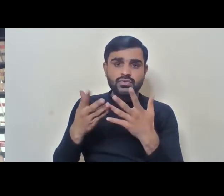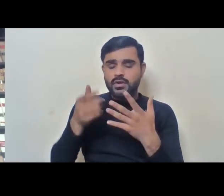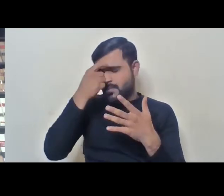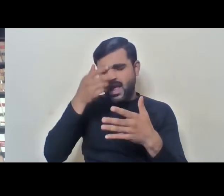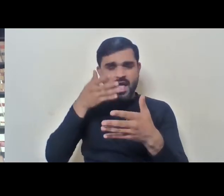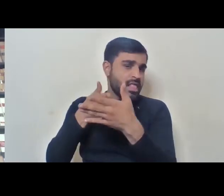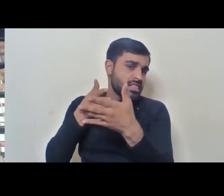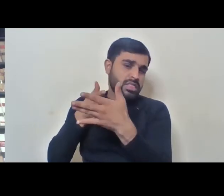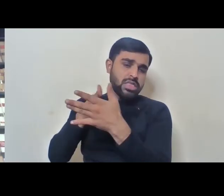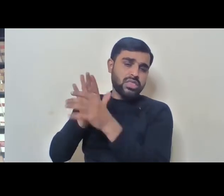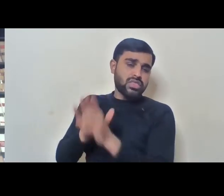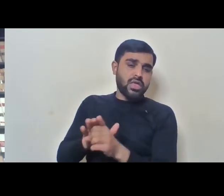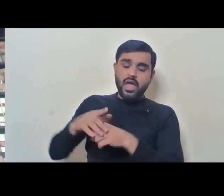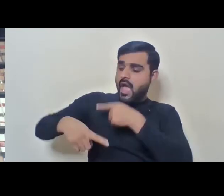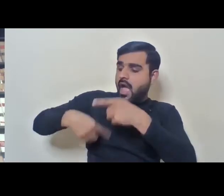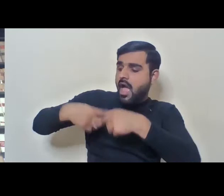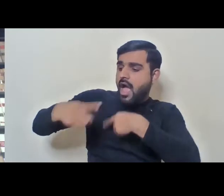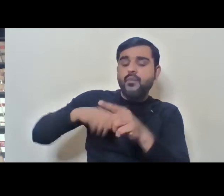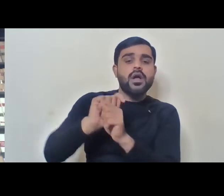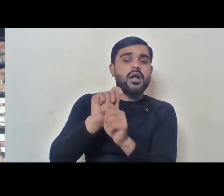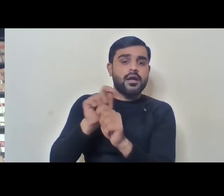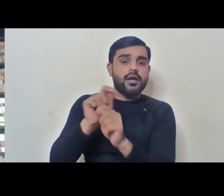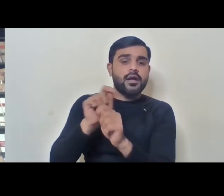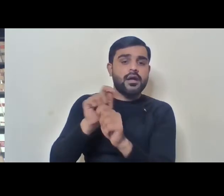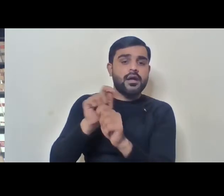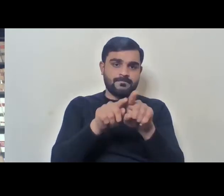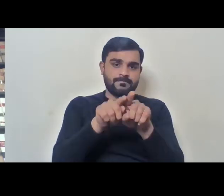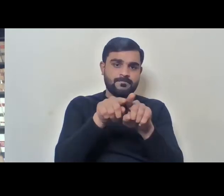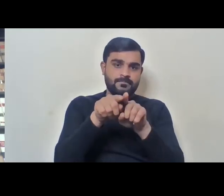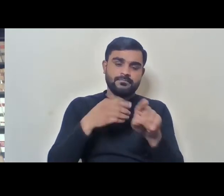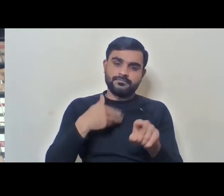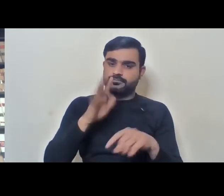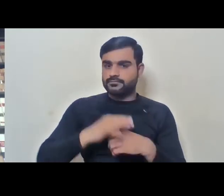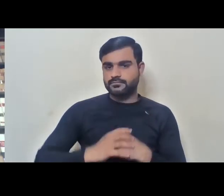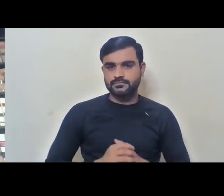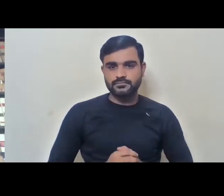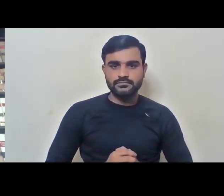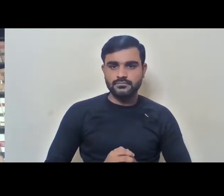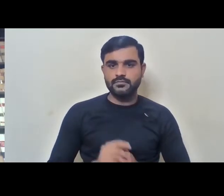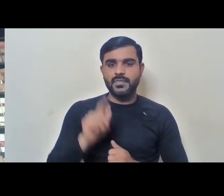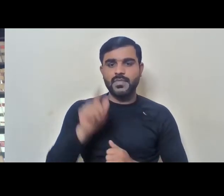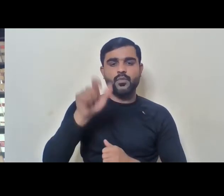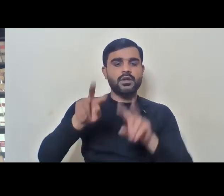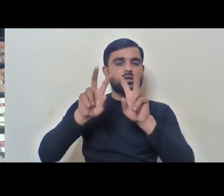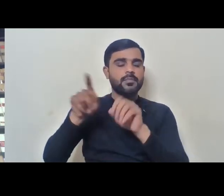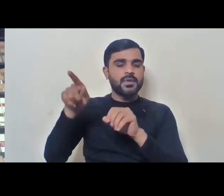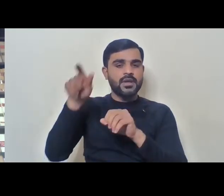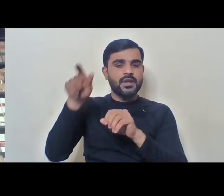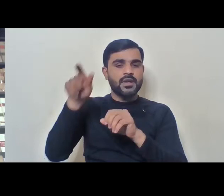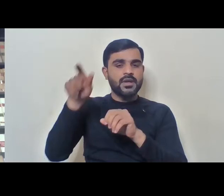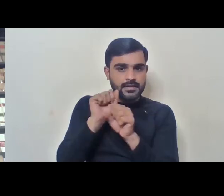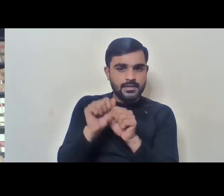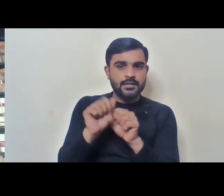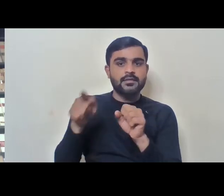lot of discrimination in their daily work. So, for example, for had, you know, there was one case where this person was working in a very, very